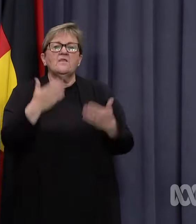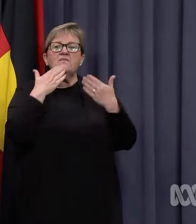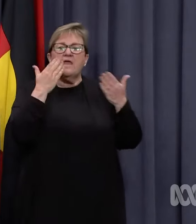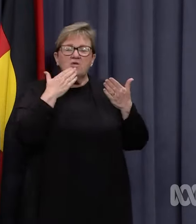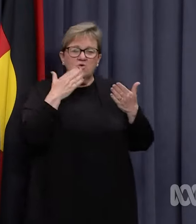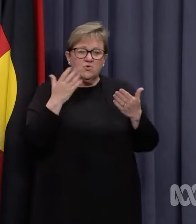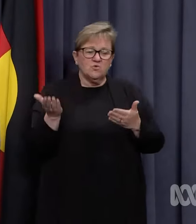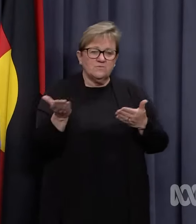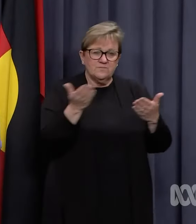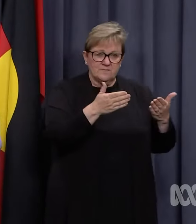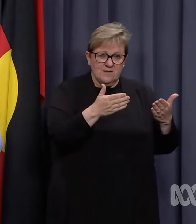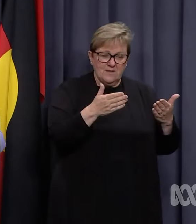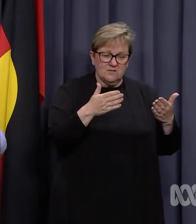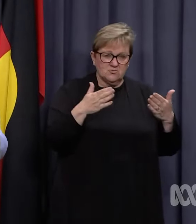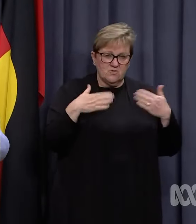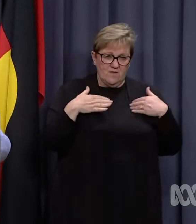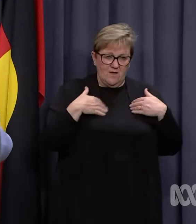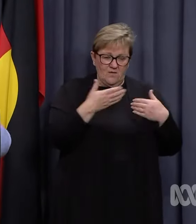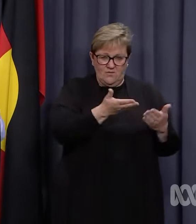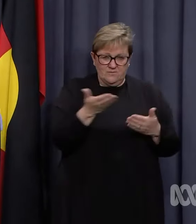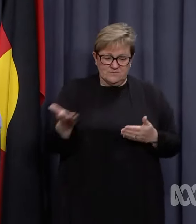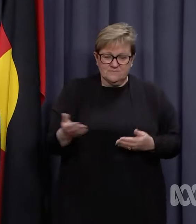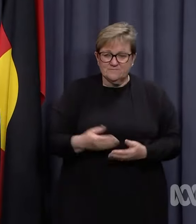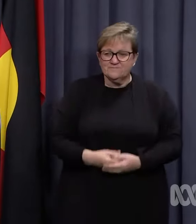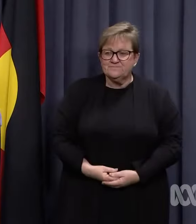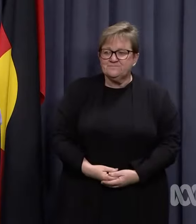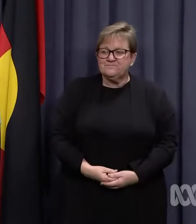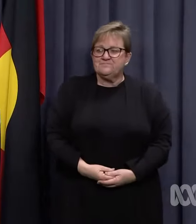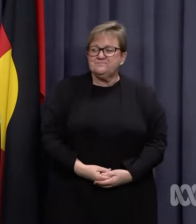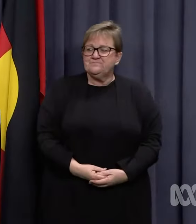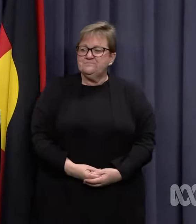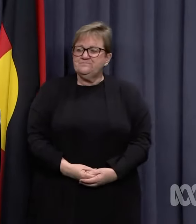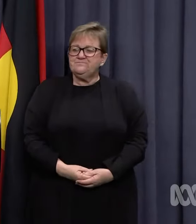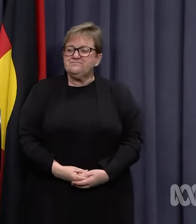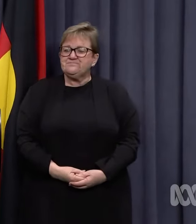Thanks. I'll hand back to Minister for Health if you want to fill that up.